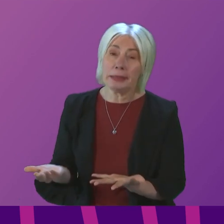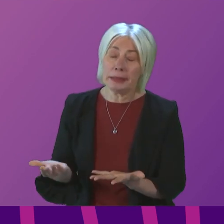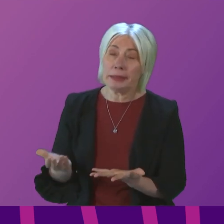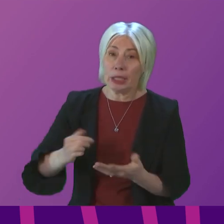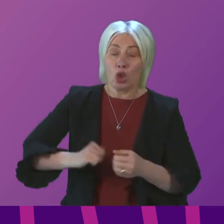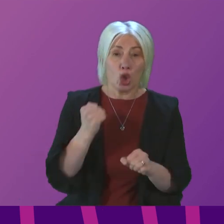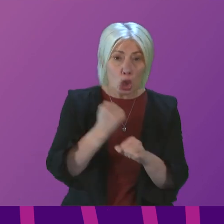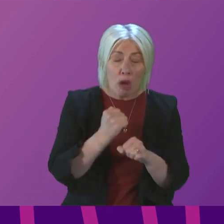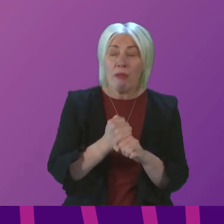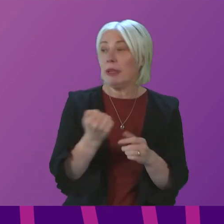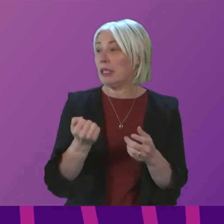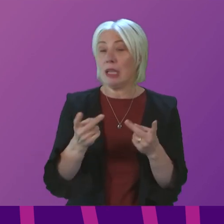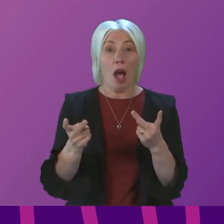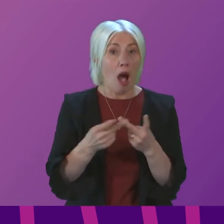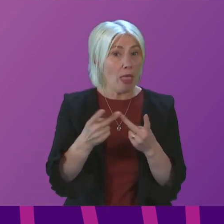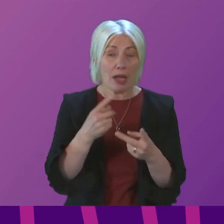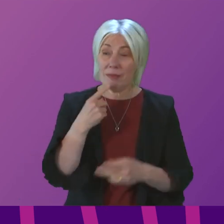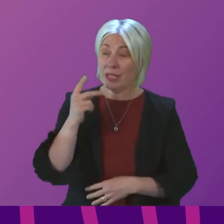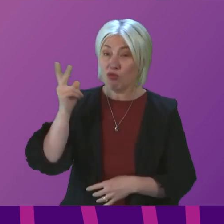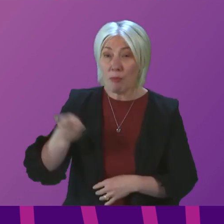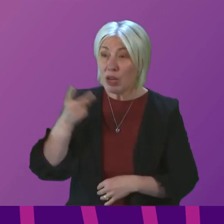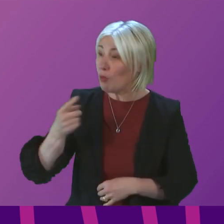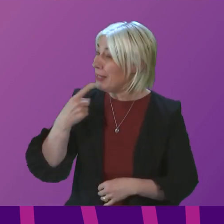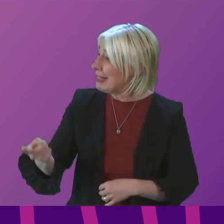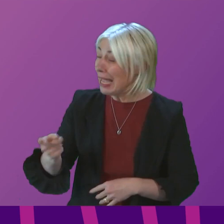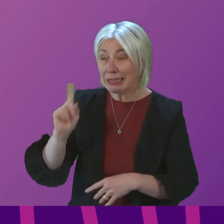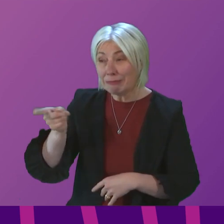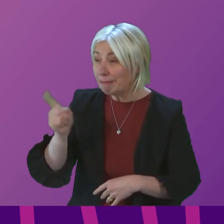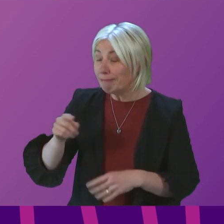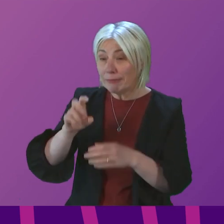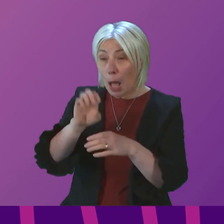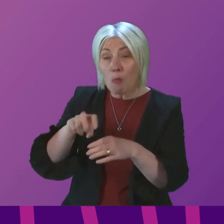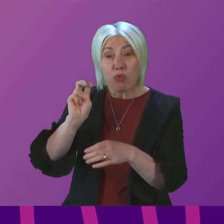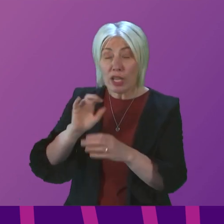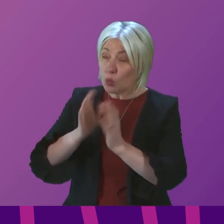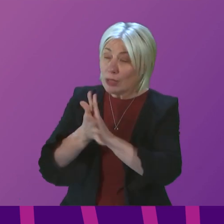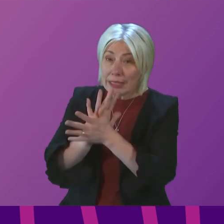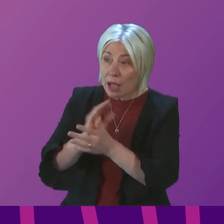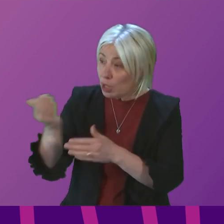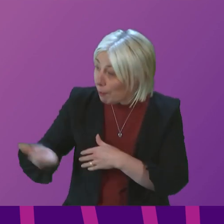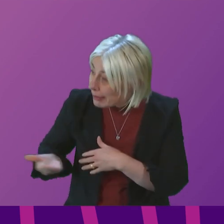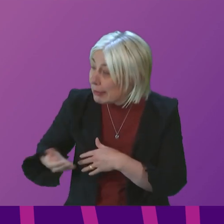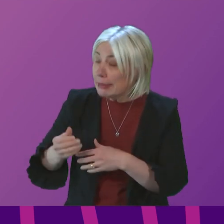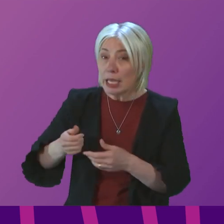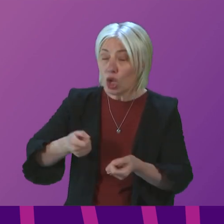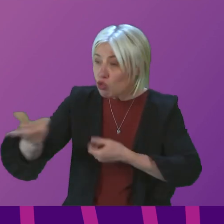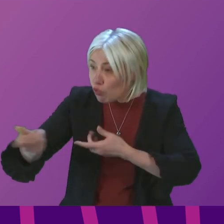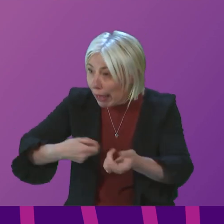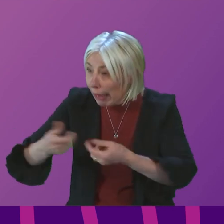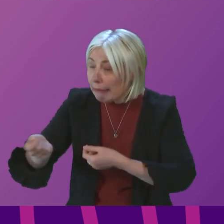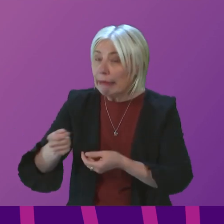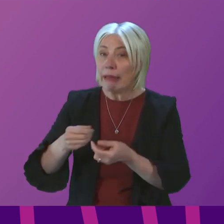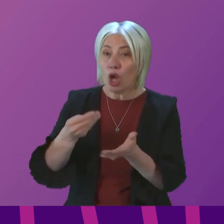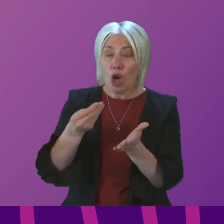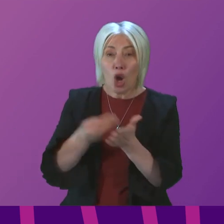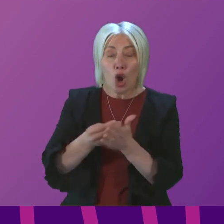Scottish Government, alongside many others, repeatedly warned that Brexit would be damaging to businesses, damaging to trade and would put food prices